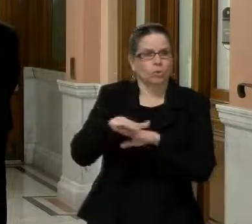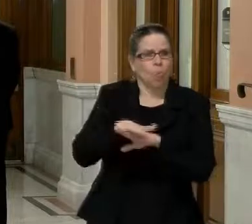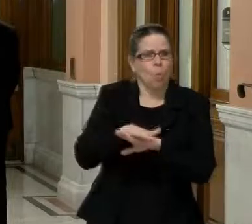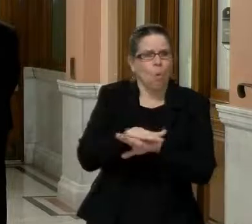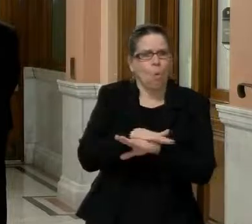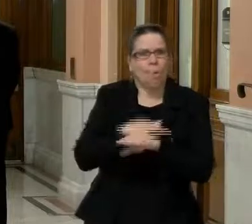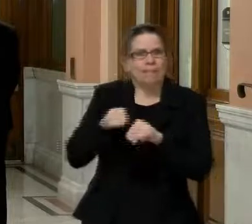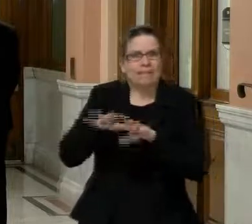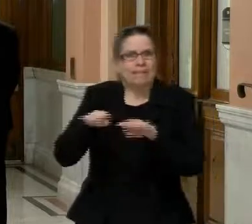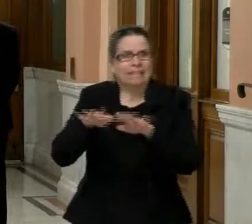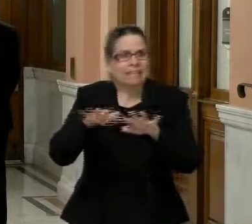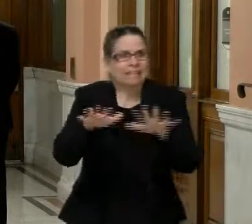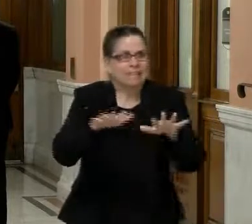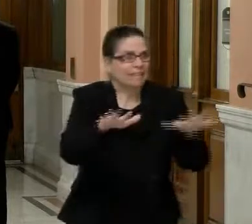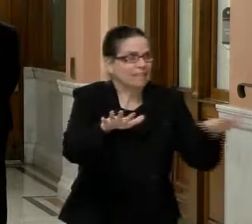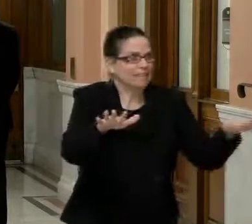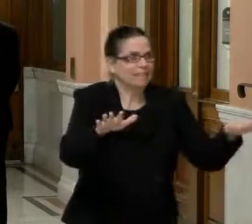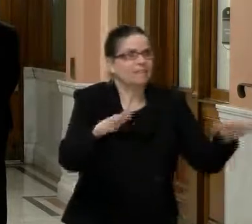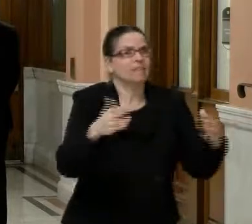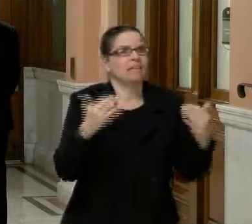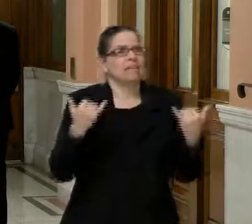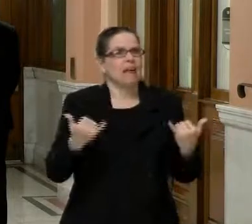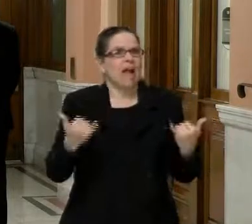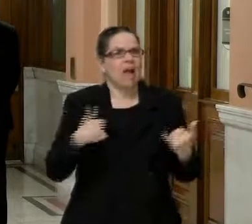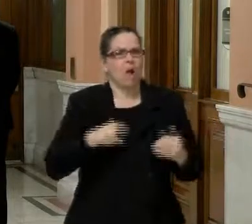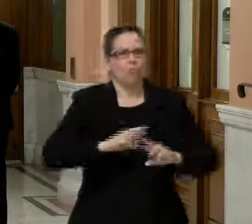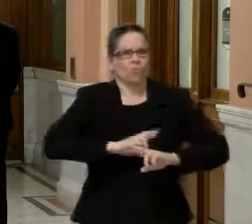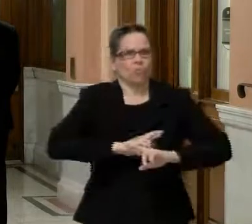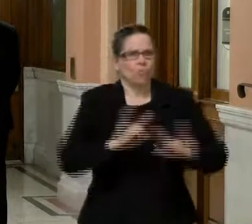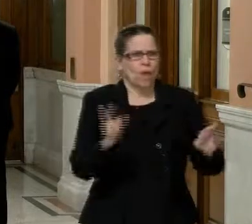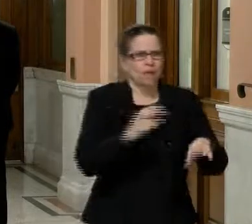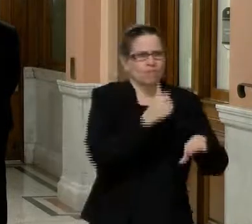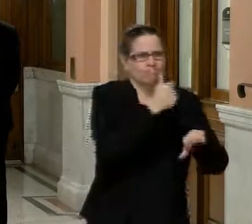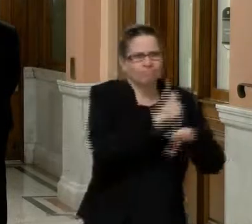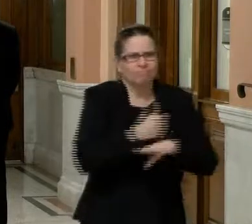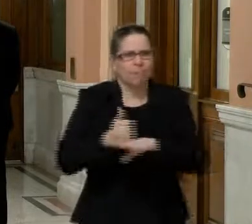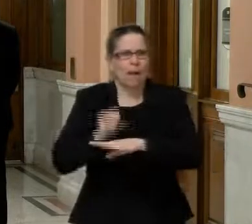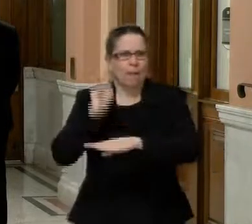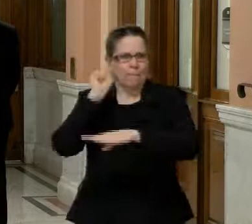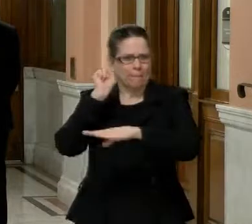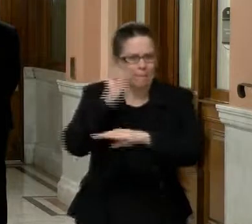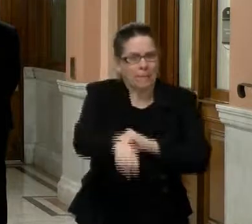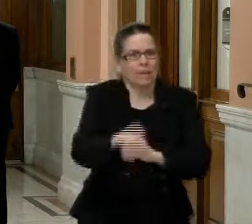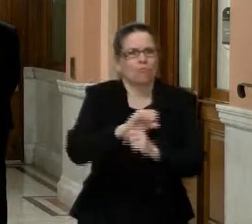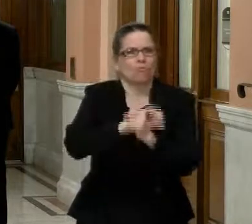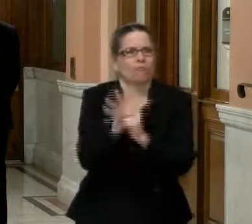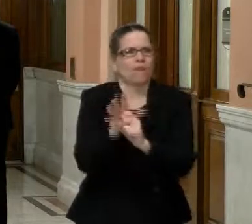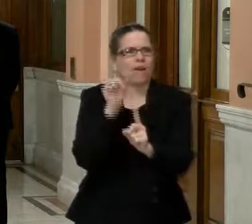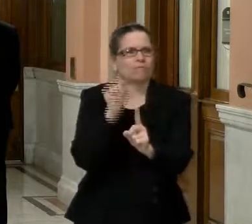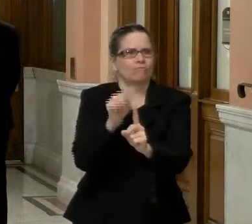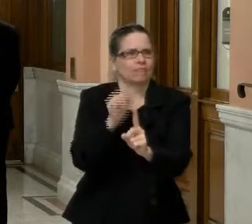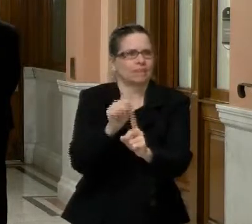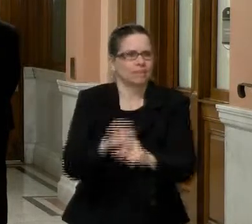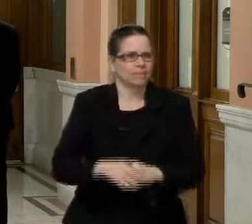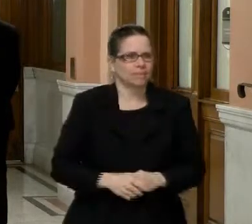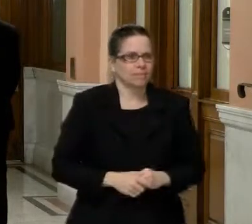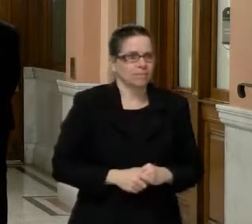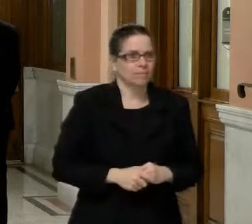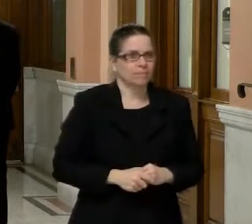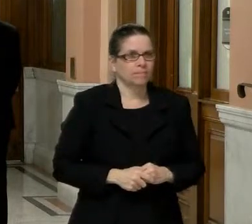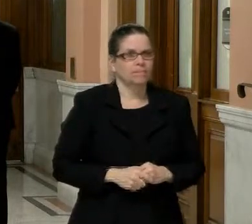as we go on the offense, uh, to ramp up our, uh, efforts to get, uh, you know, shots into